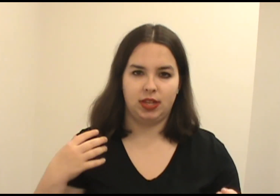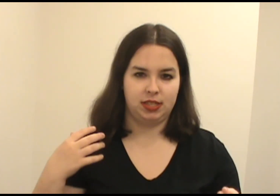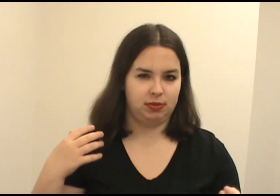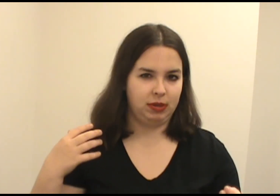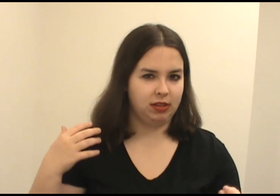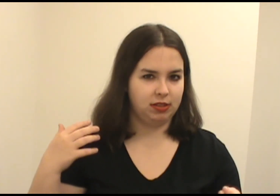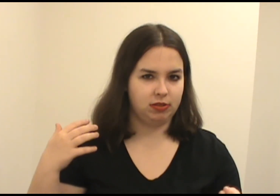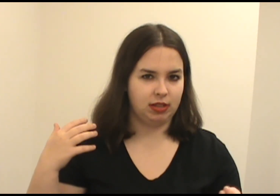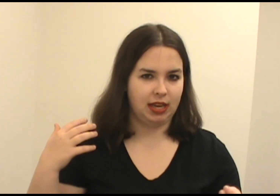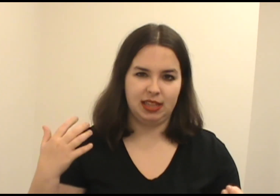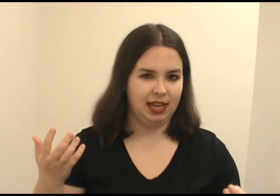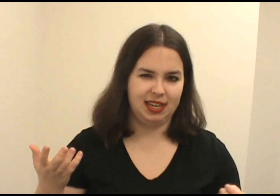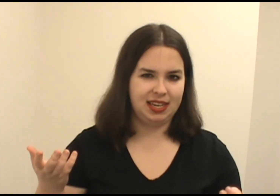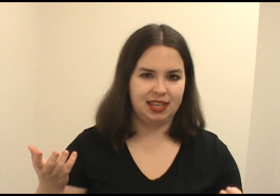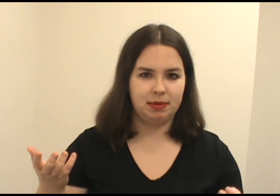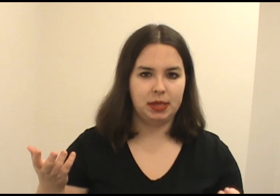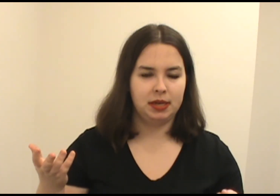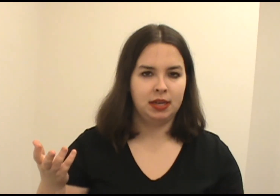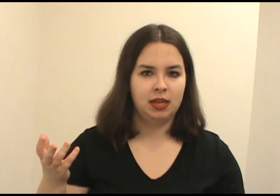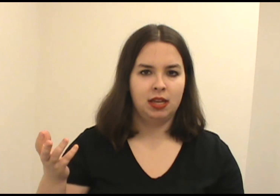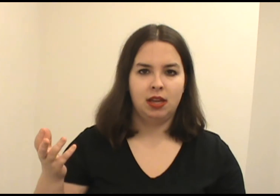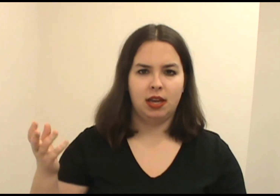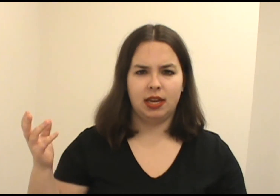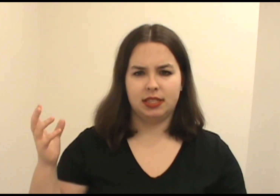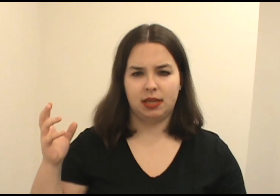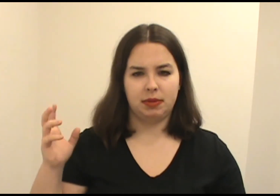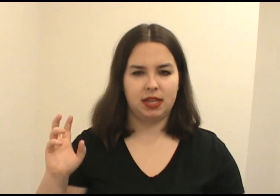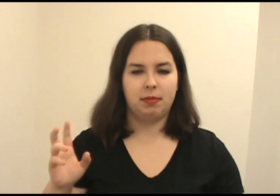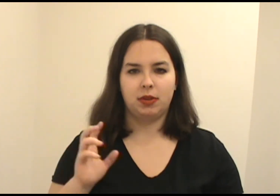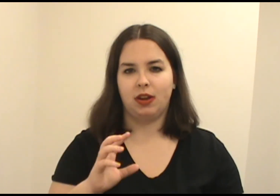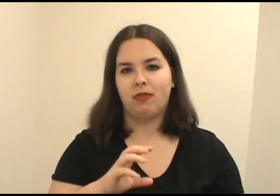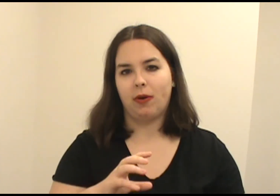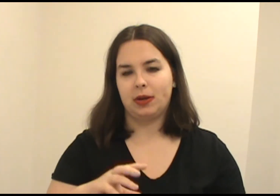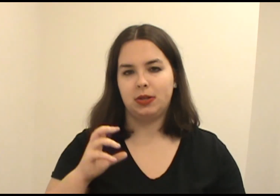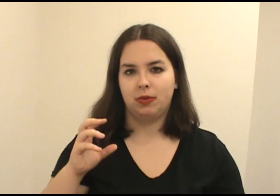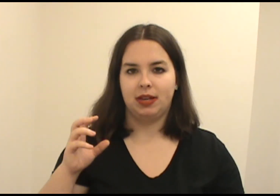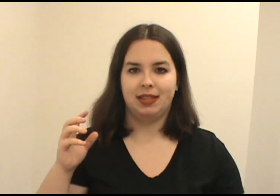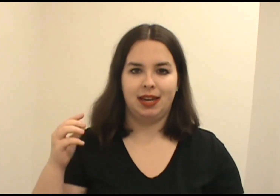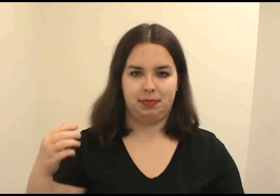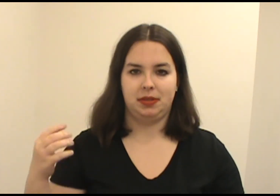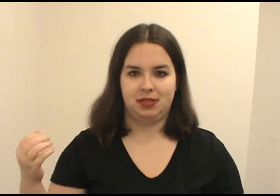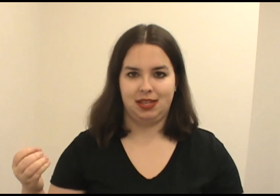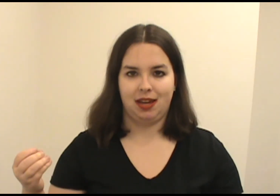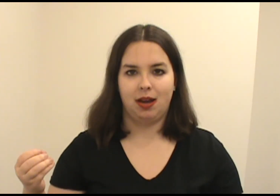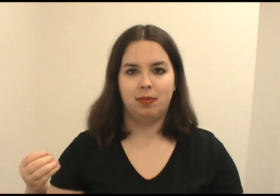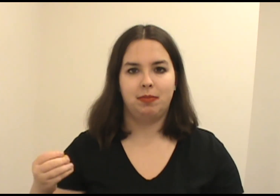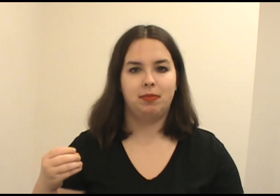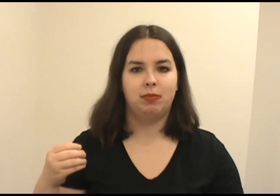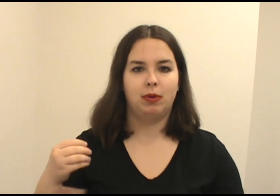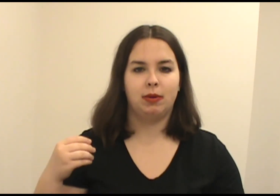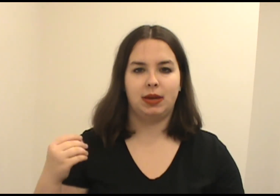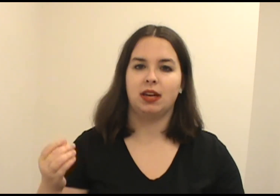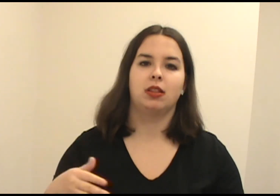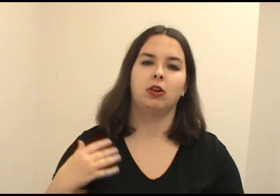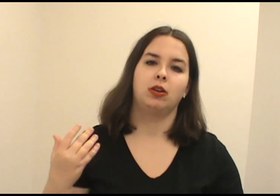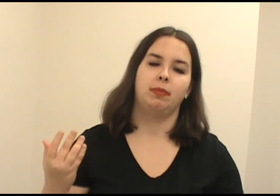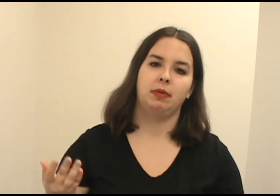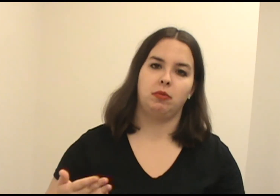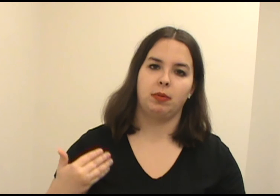this weird sort of like lightning demon is something I'm looking forward to in the episodes to come where we get to learn a bit more